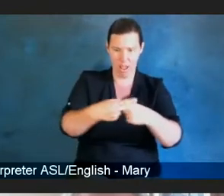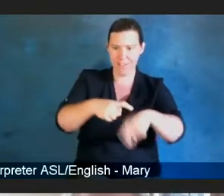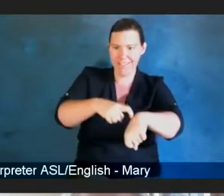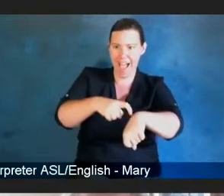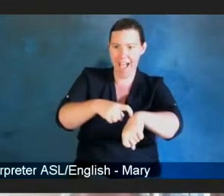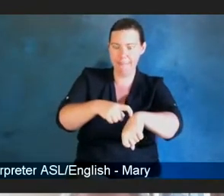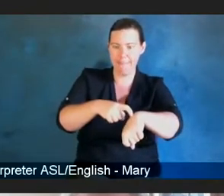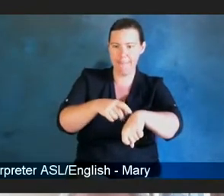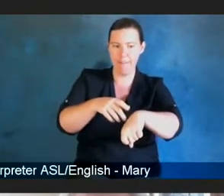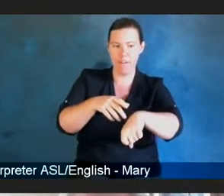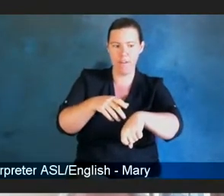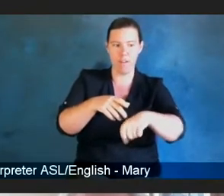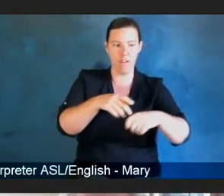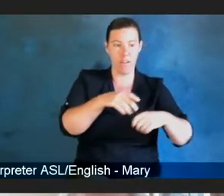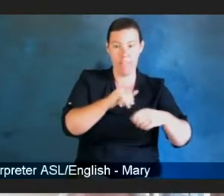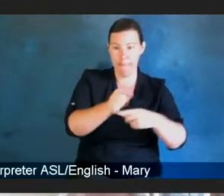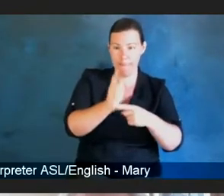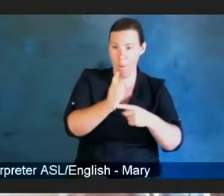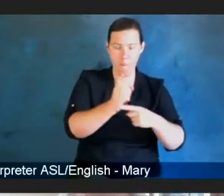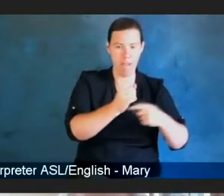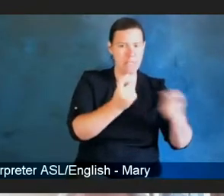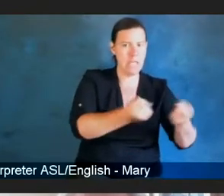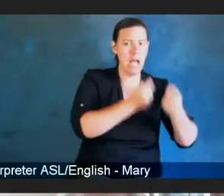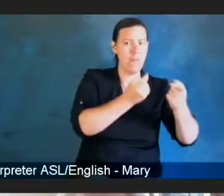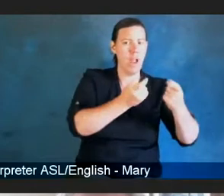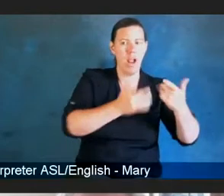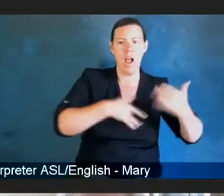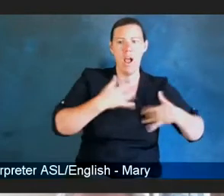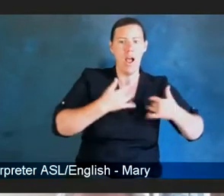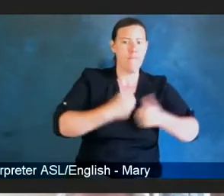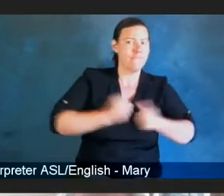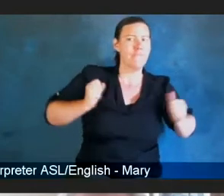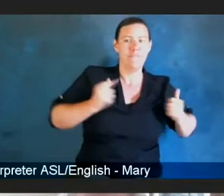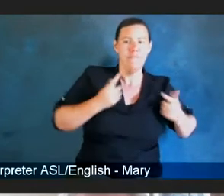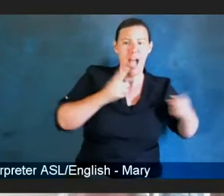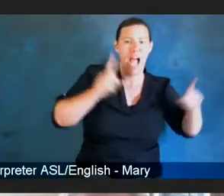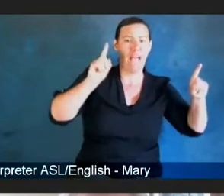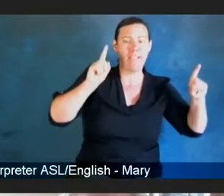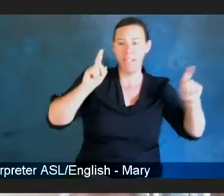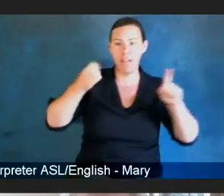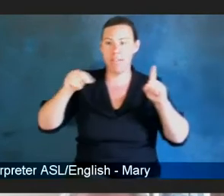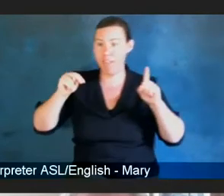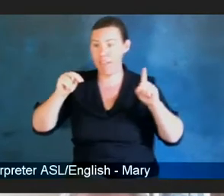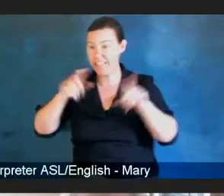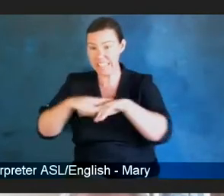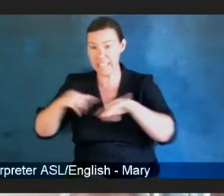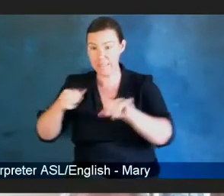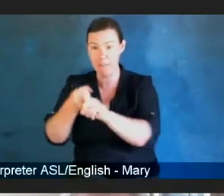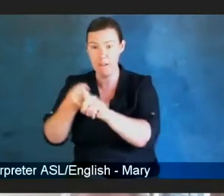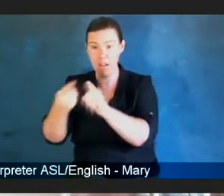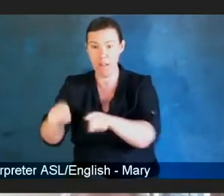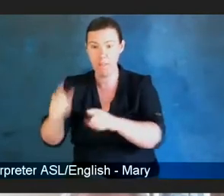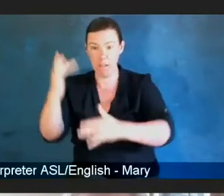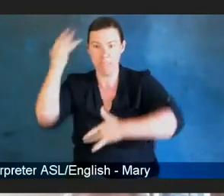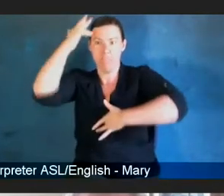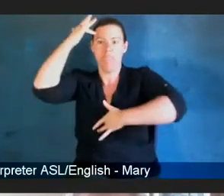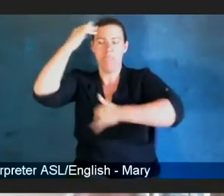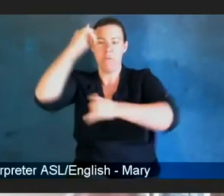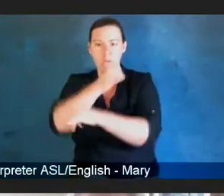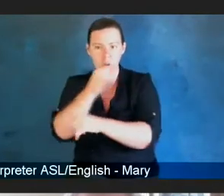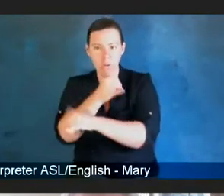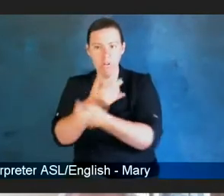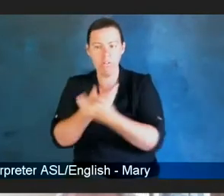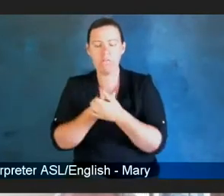difficult it was for people. Bill, what do you think helped you survive as long as you have?